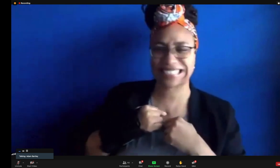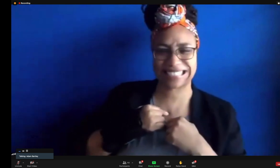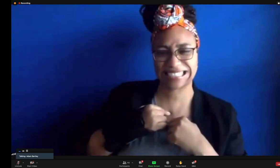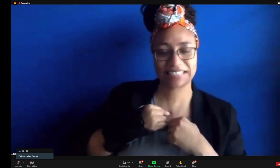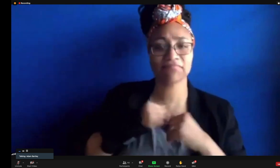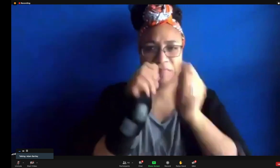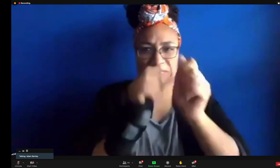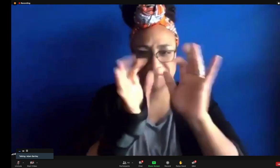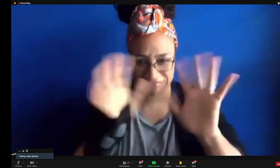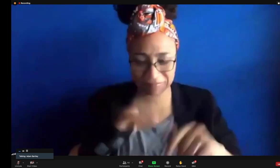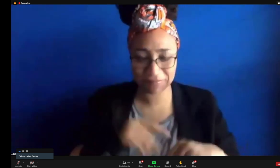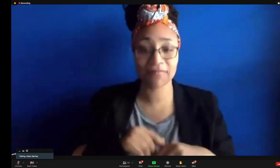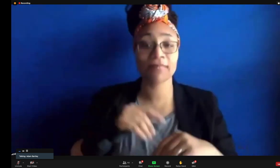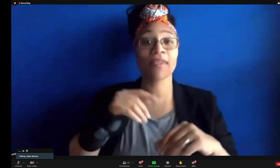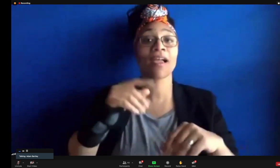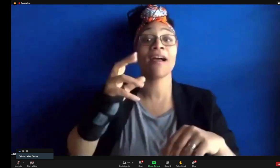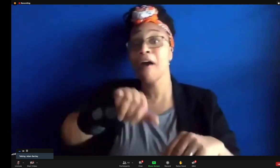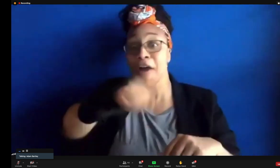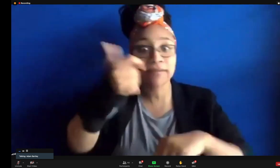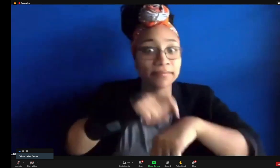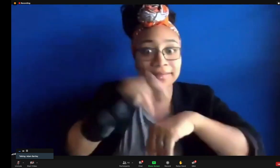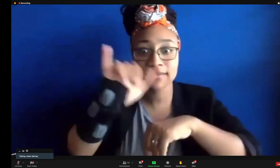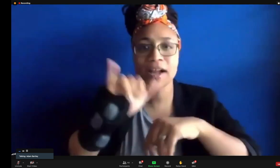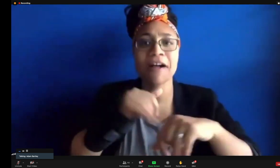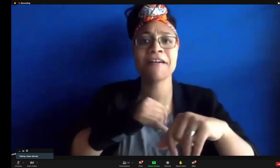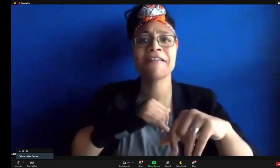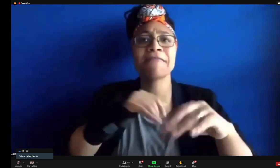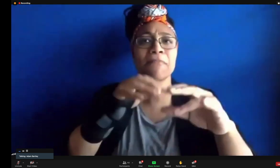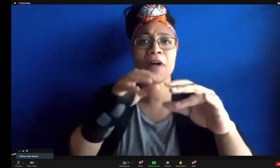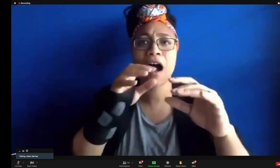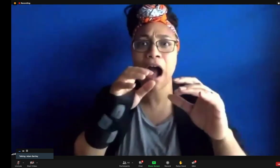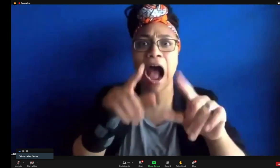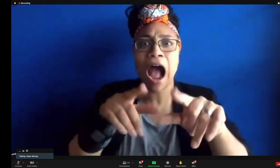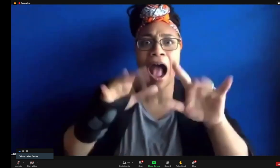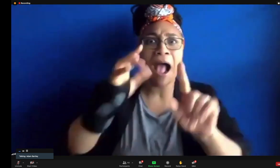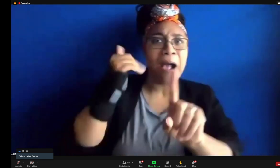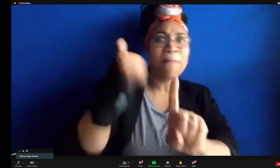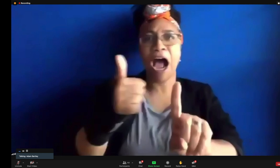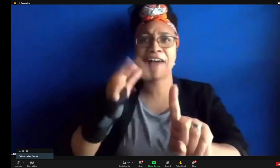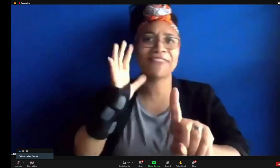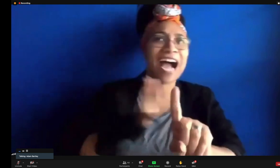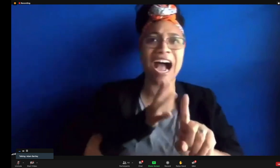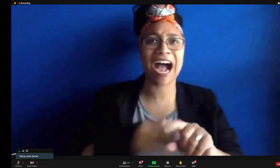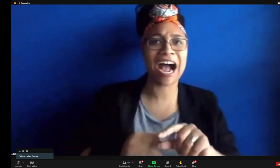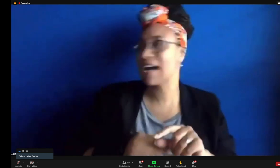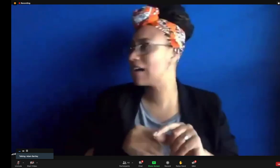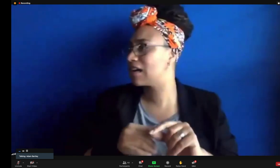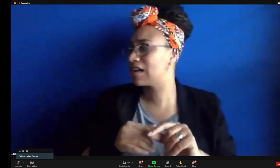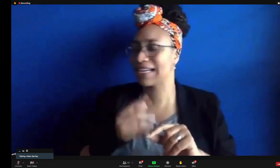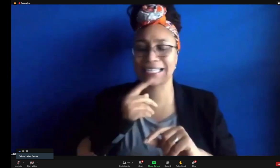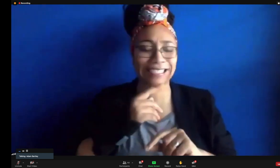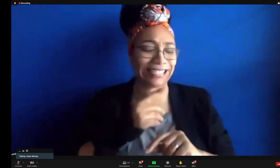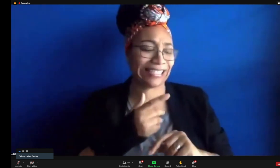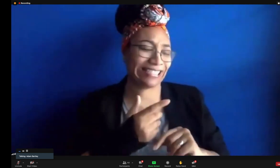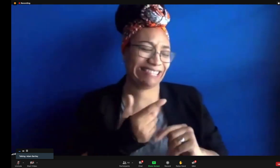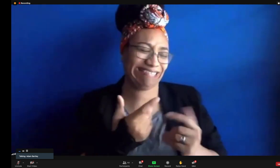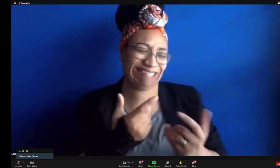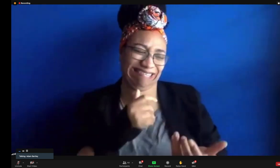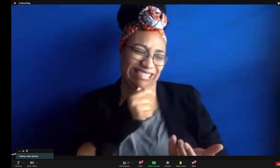think the product was fine, but I felt it needed changing and refining. So working with that, until other times, I think everything was